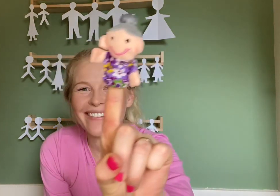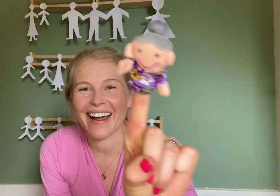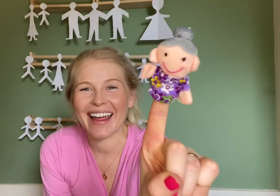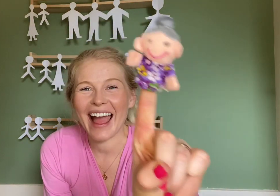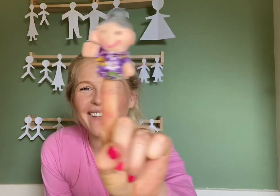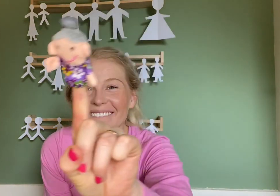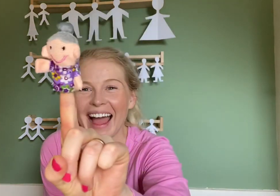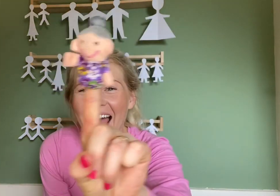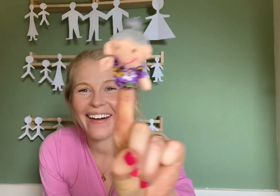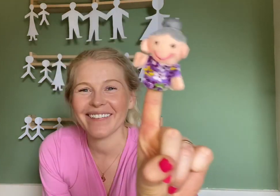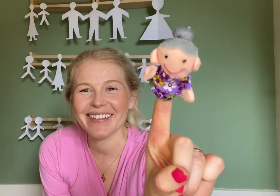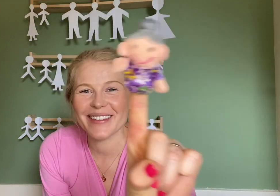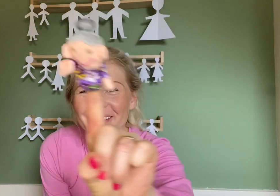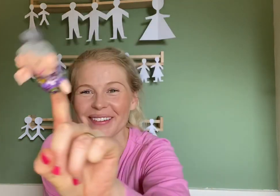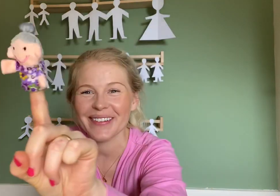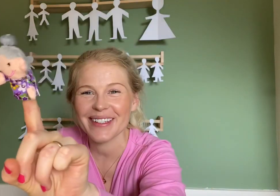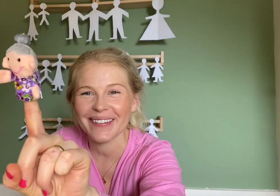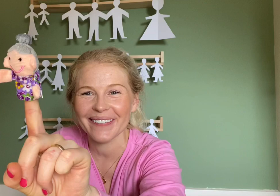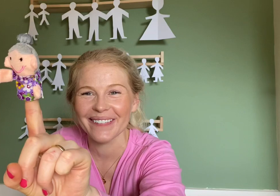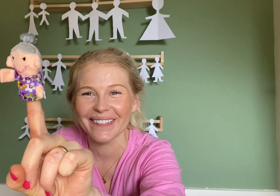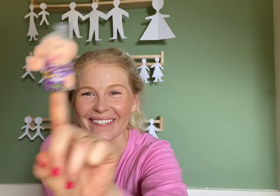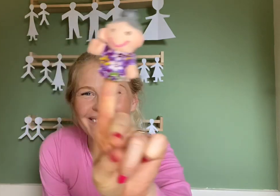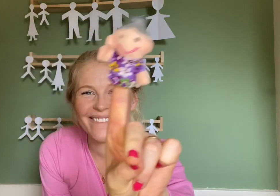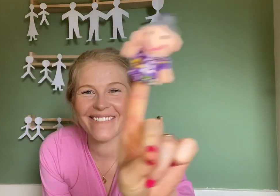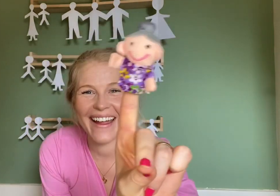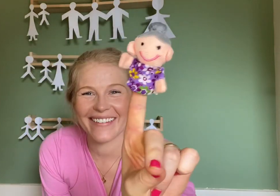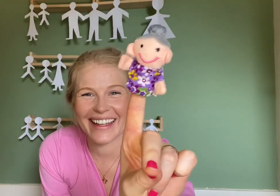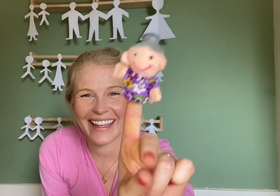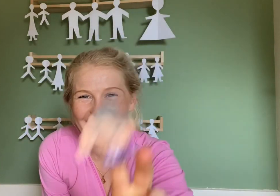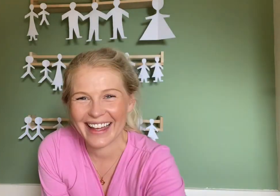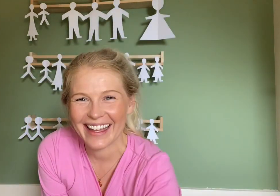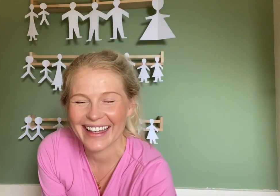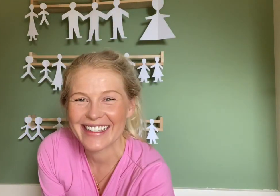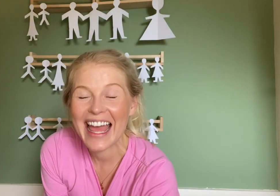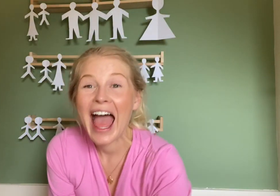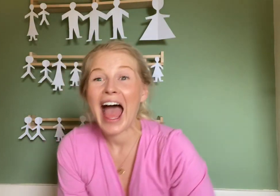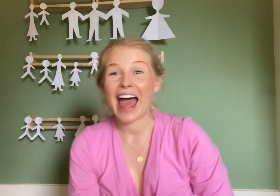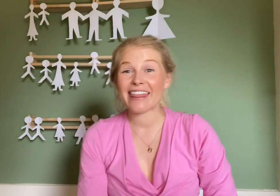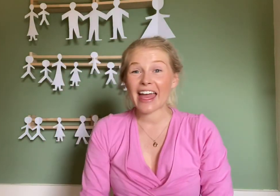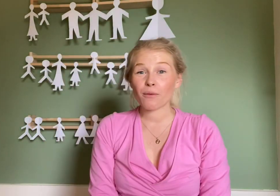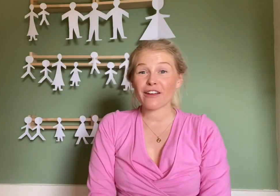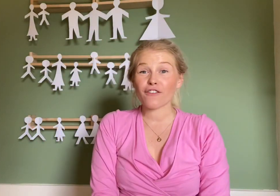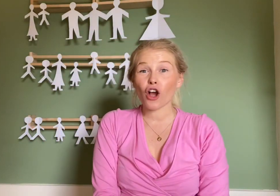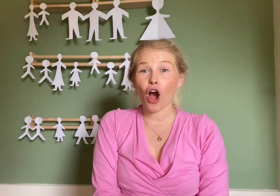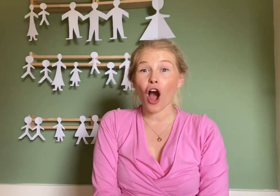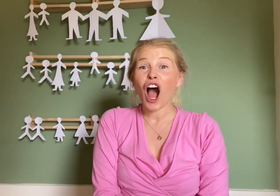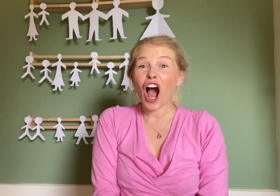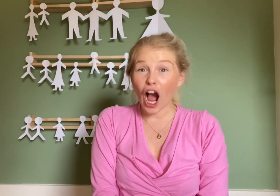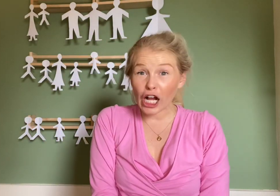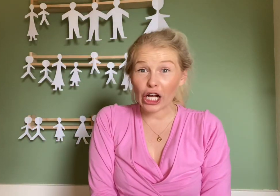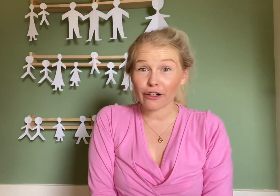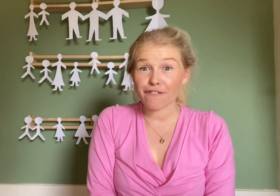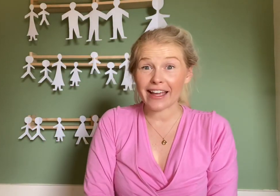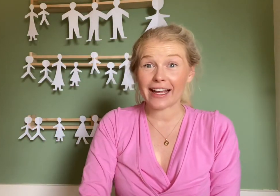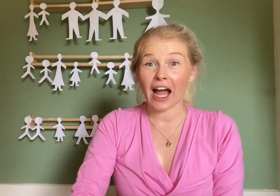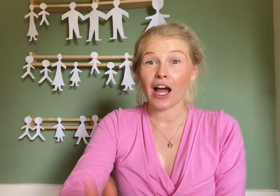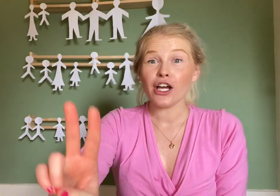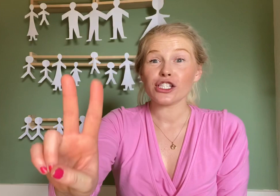I am, how do you do? Very good. And then we've got uncle finger. So